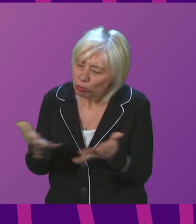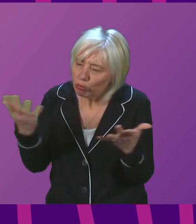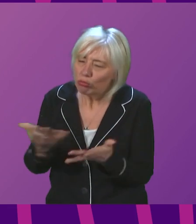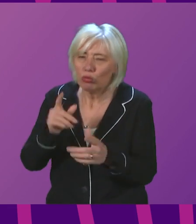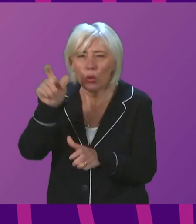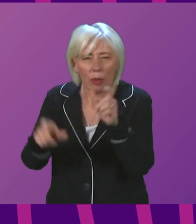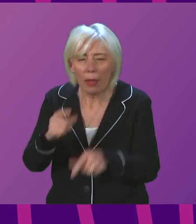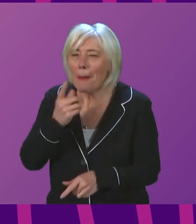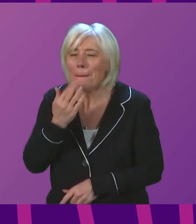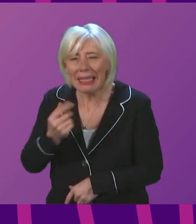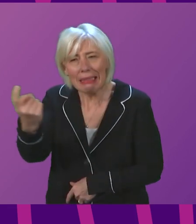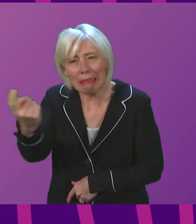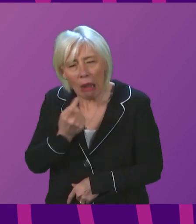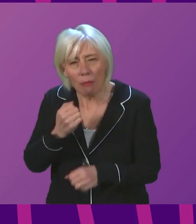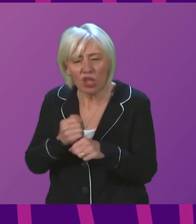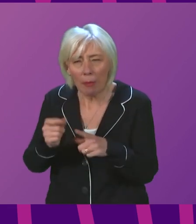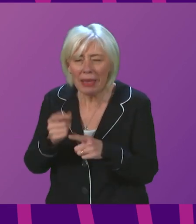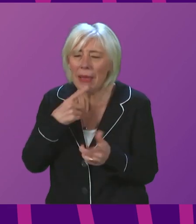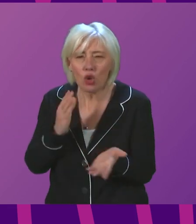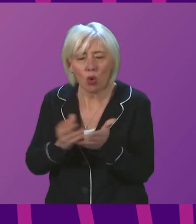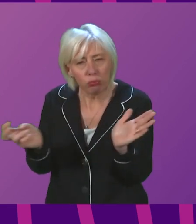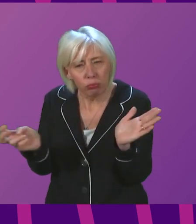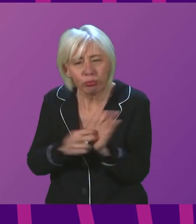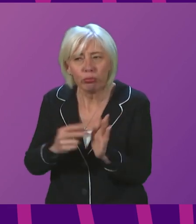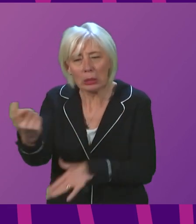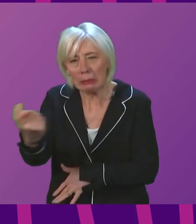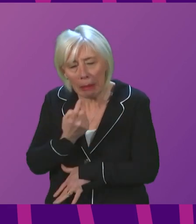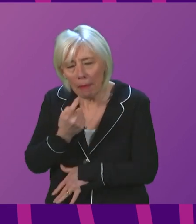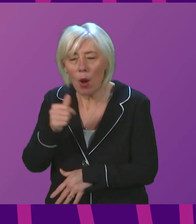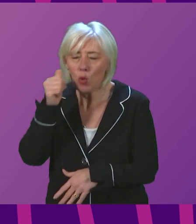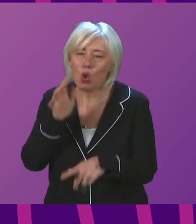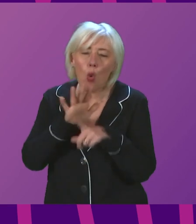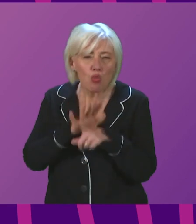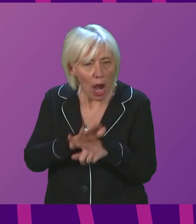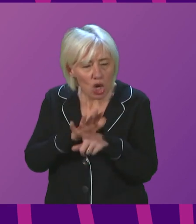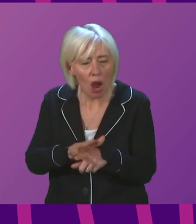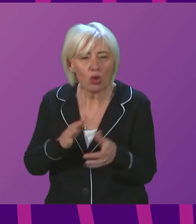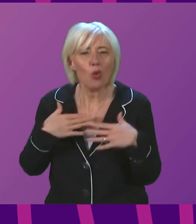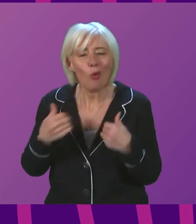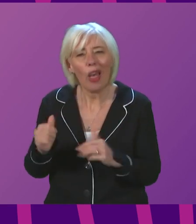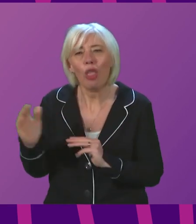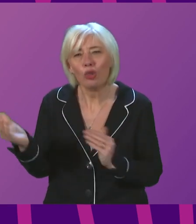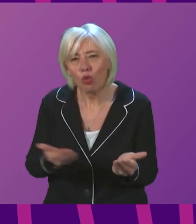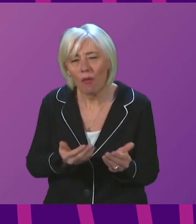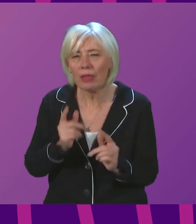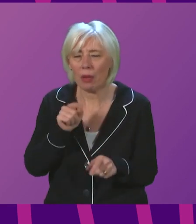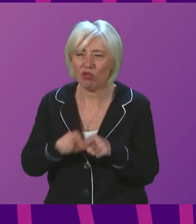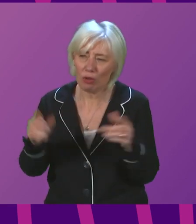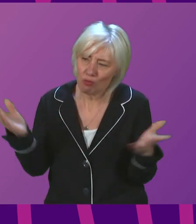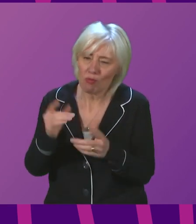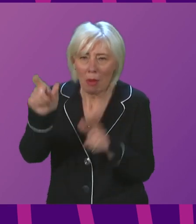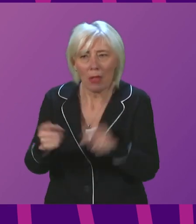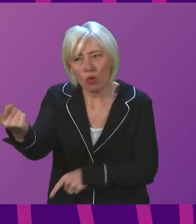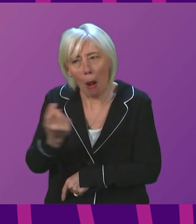keep appointments with GPs and others while recognising the huge pressures facing health services once again? First